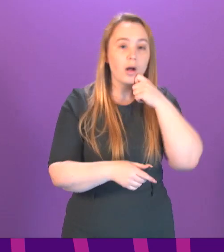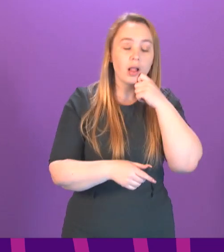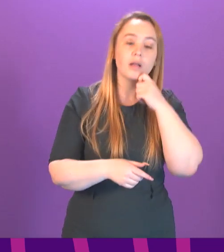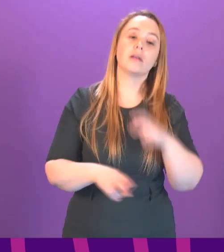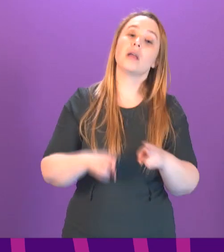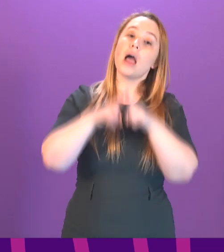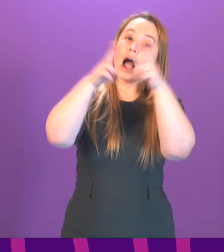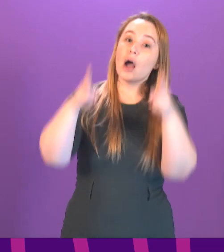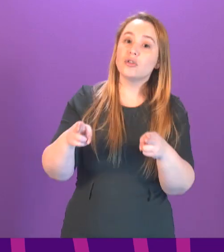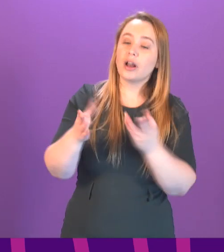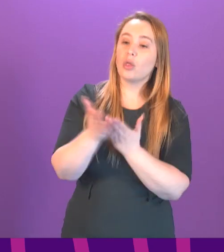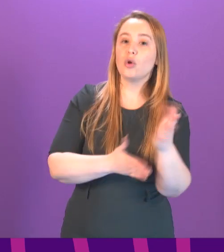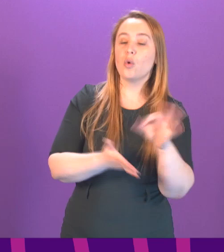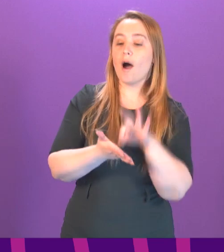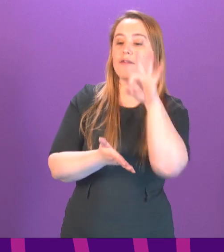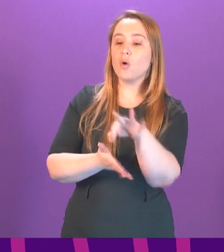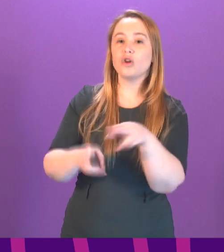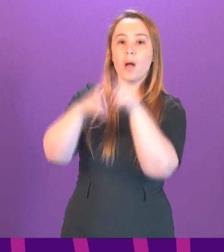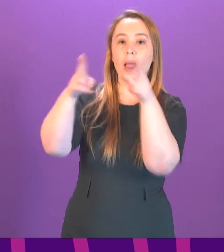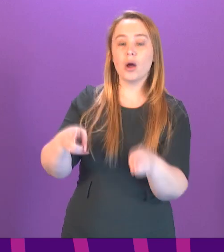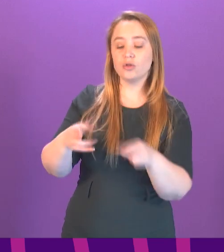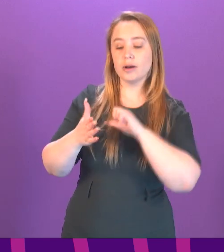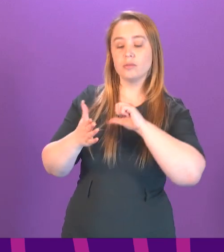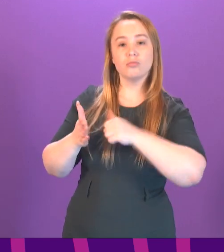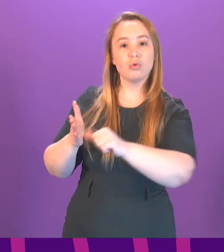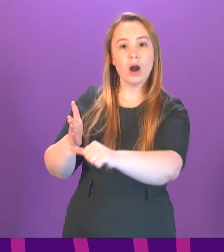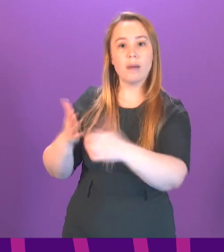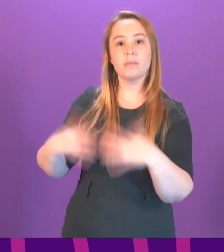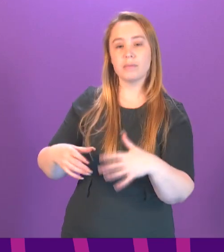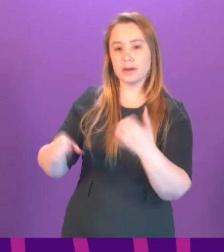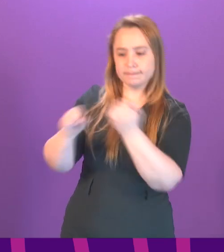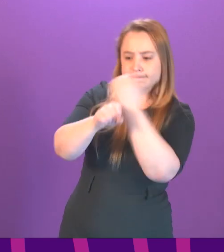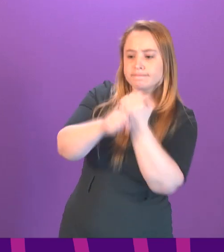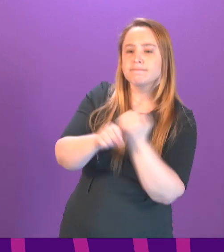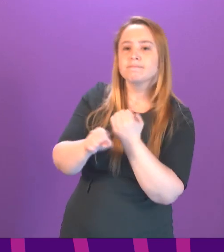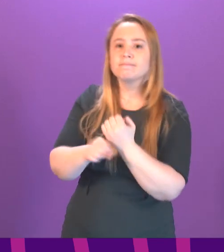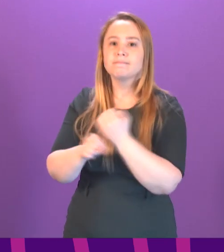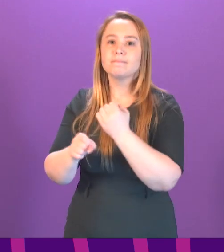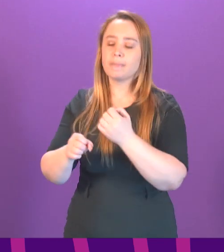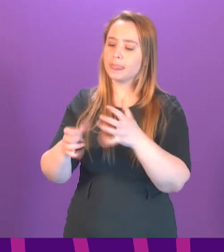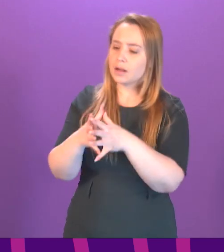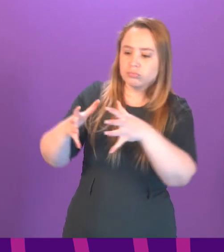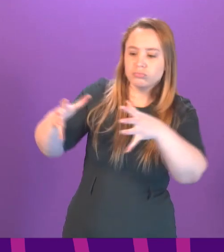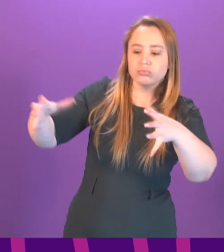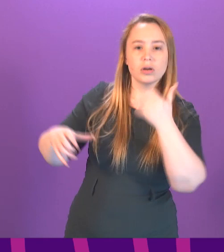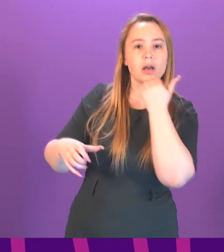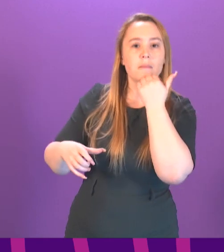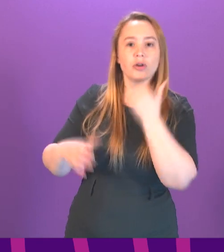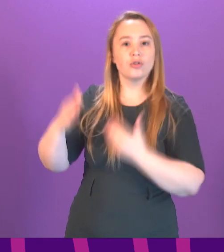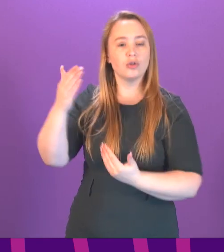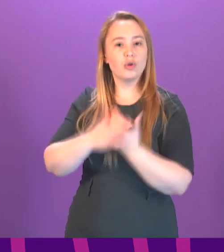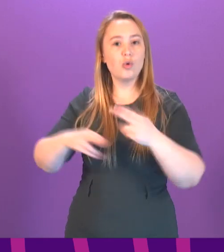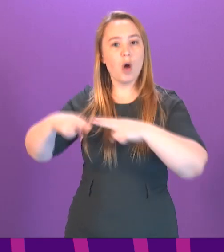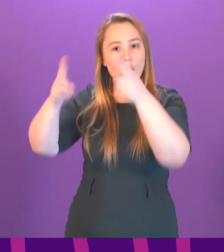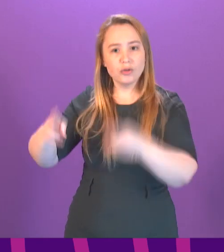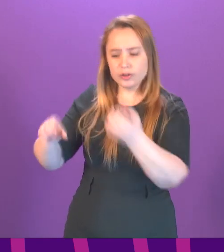We, through our affordable housing programme, of course, have built record or almost record numbers of new houses